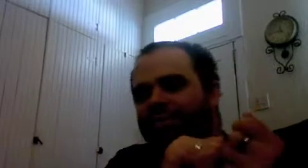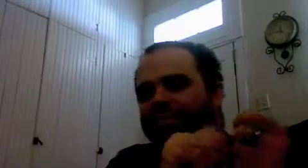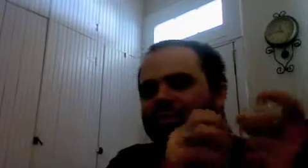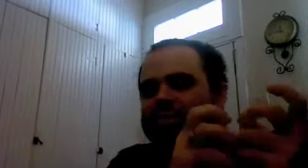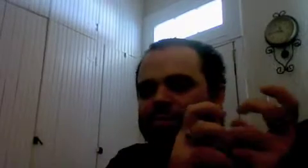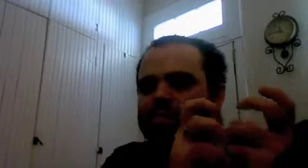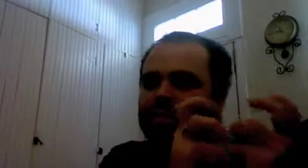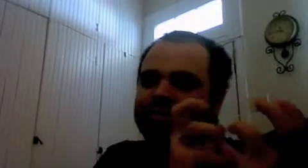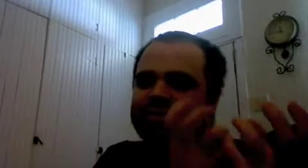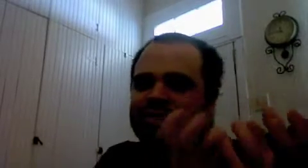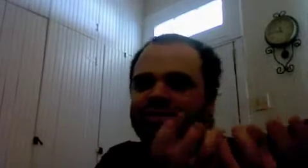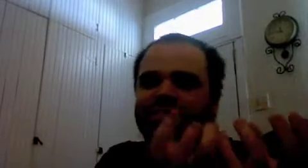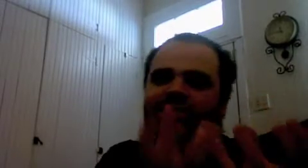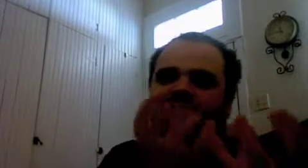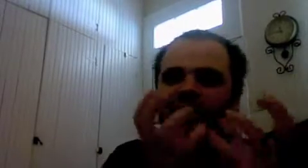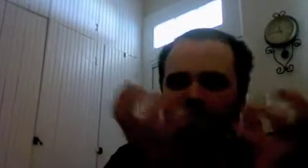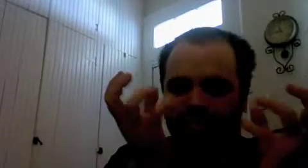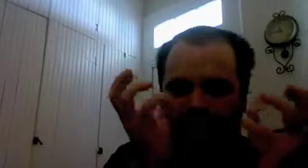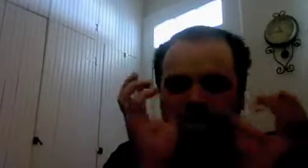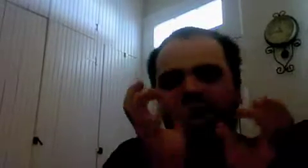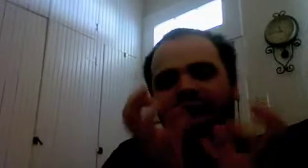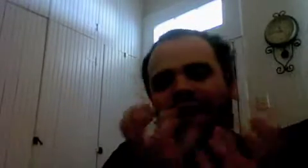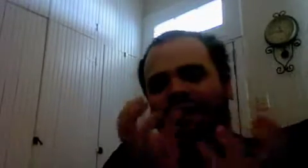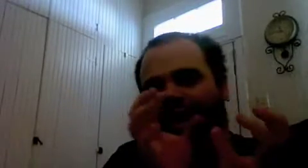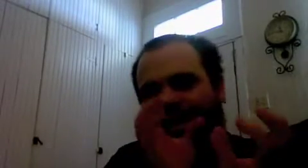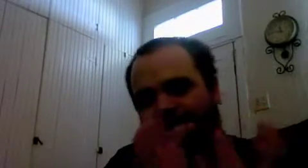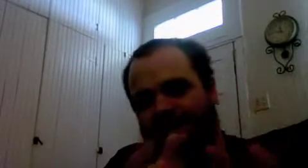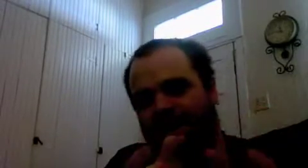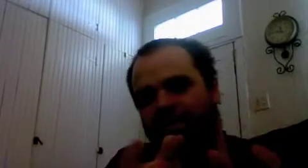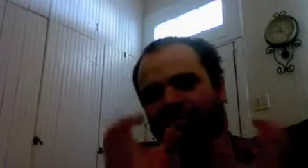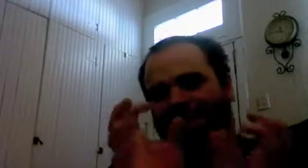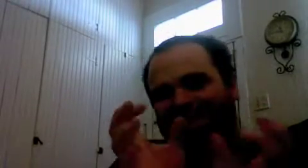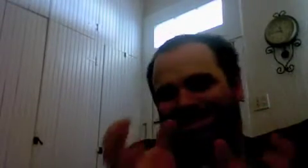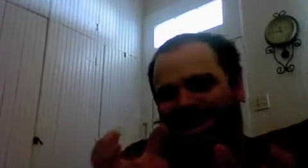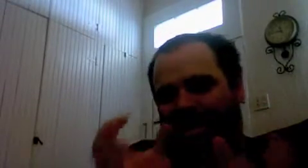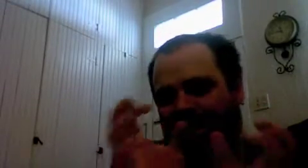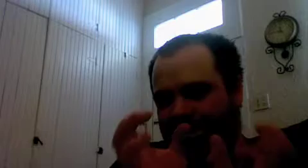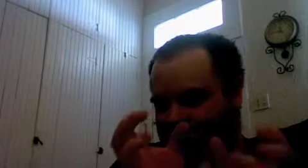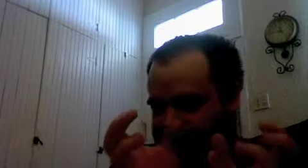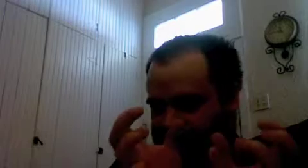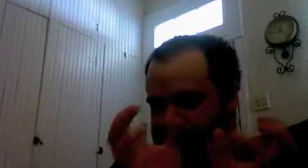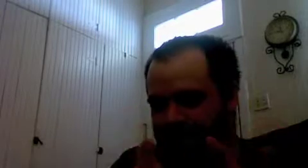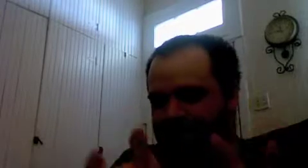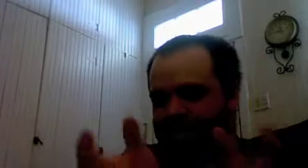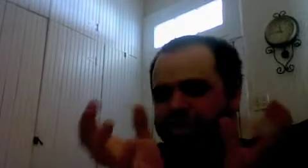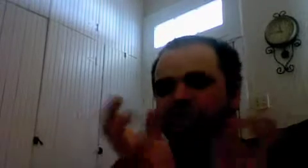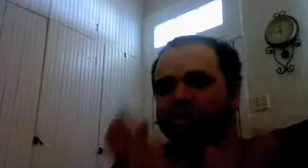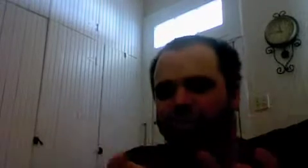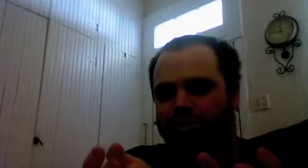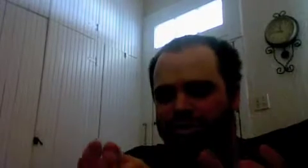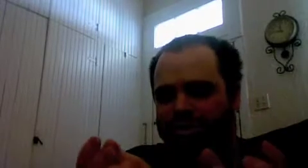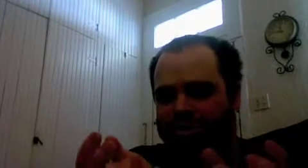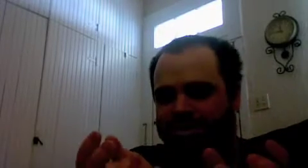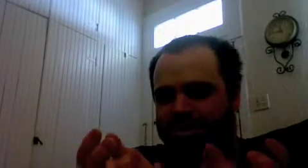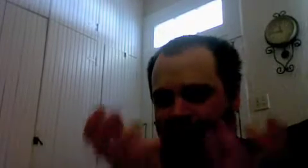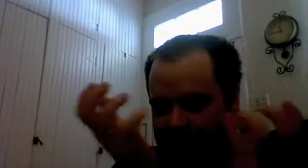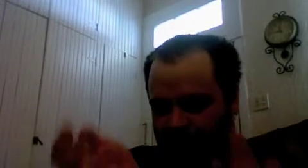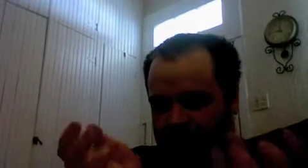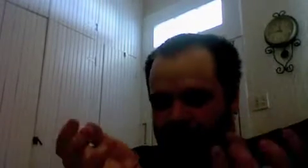who puts his style and self and aesthetic into making shoes right